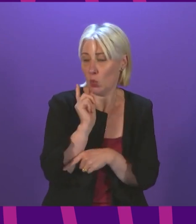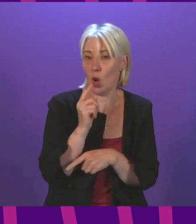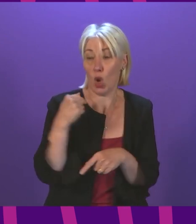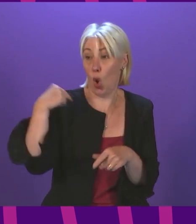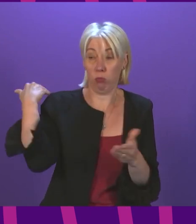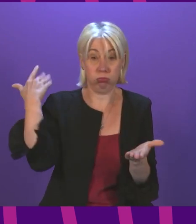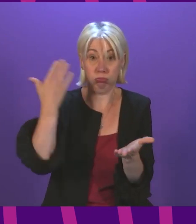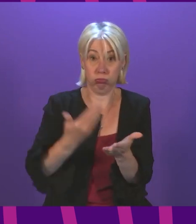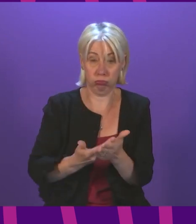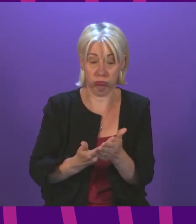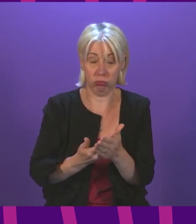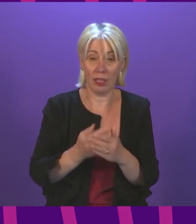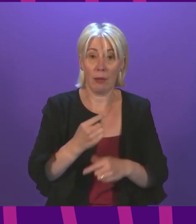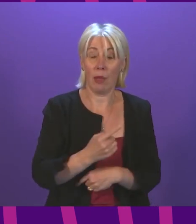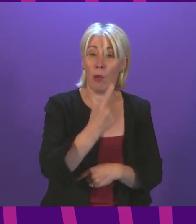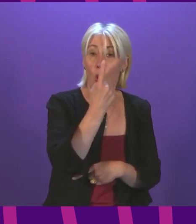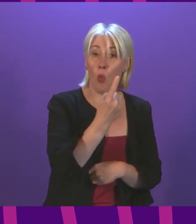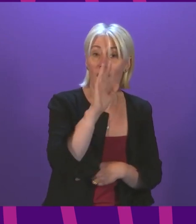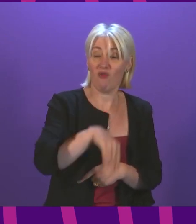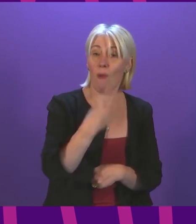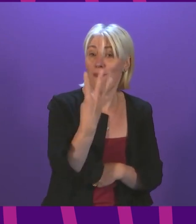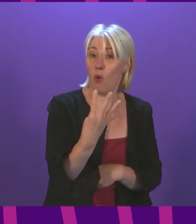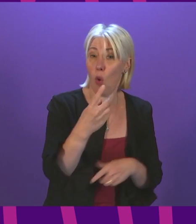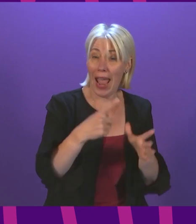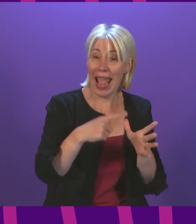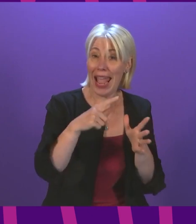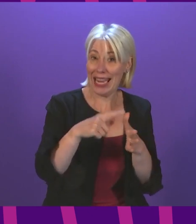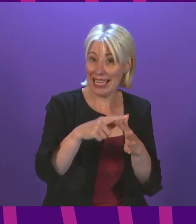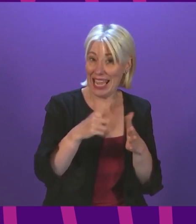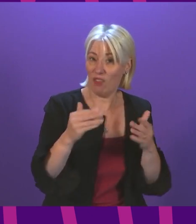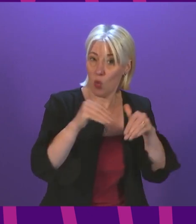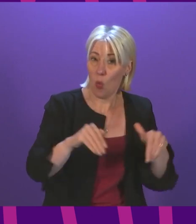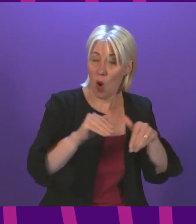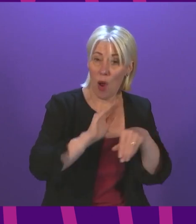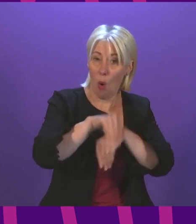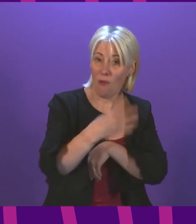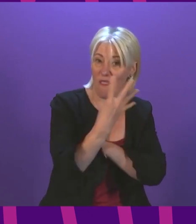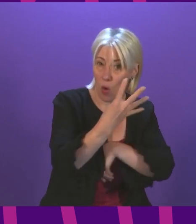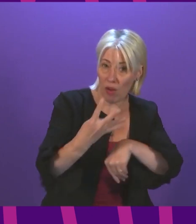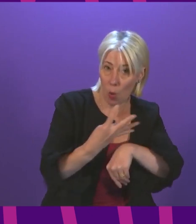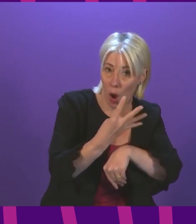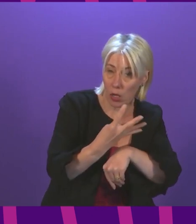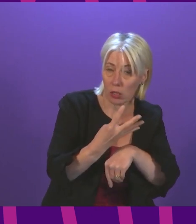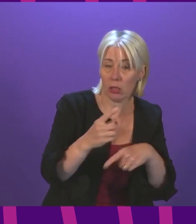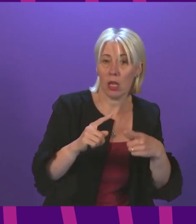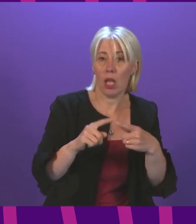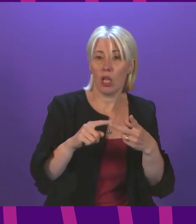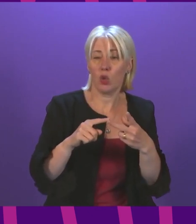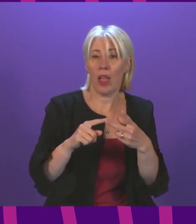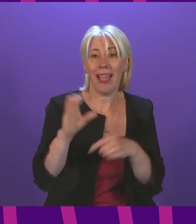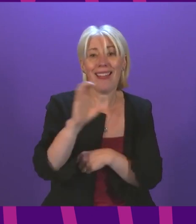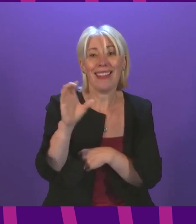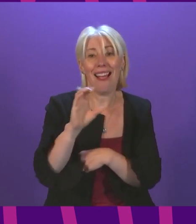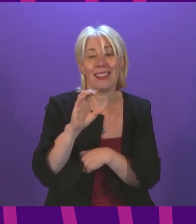figures published today show that more than one in four A&E patients are waiting more than four hours and they also show that we fail to meet our cancer